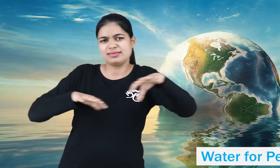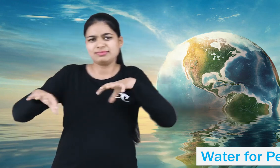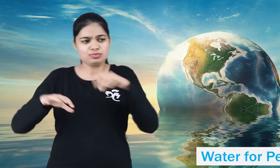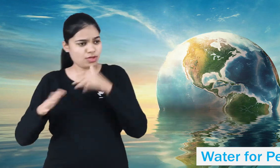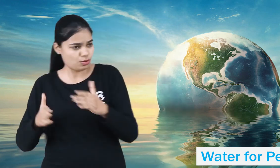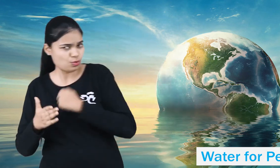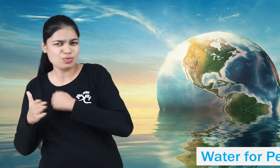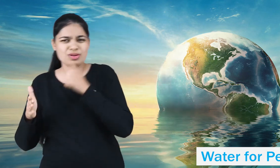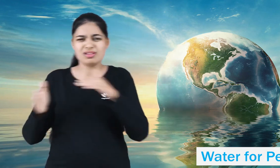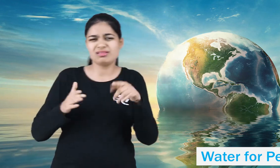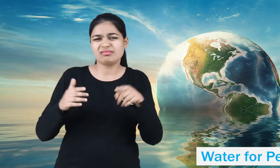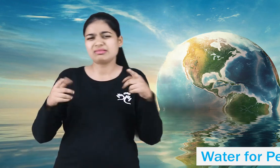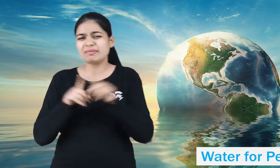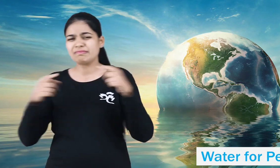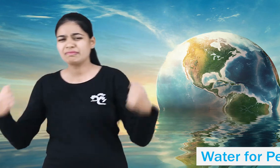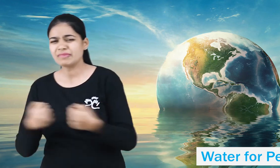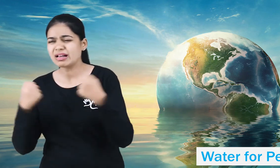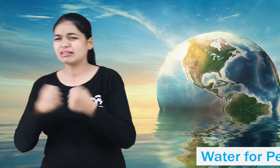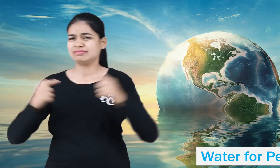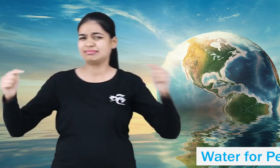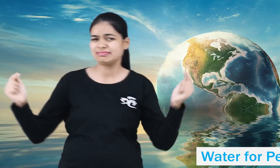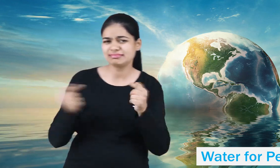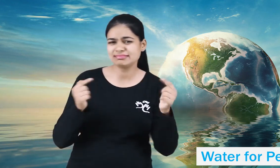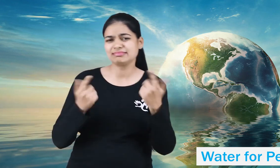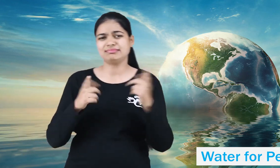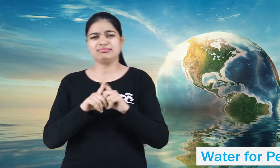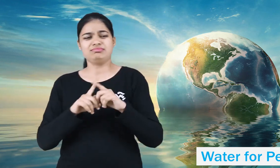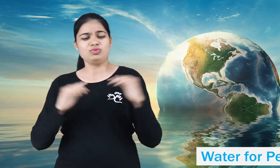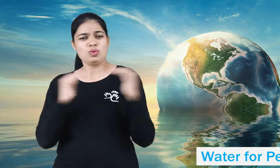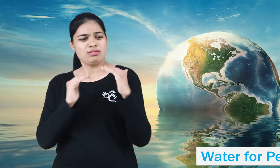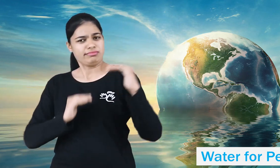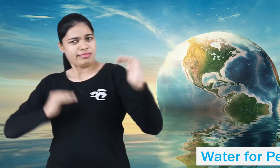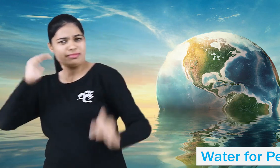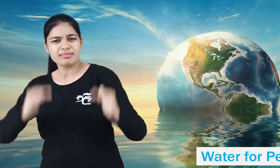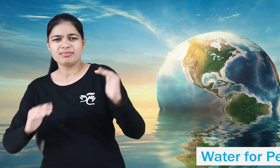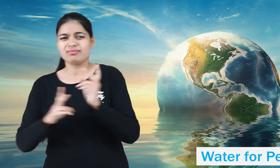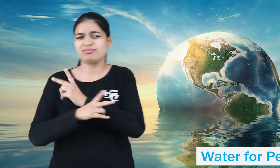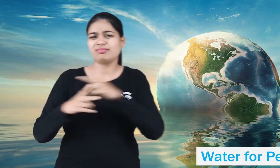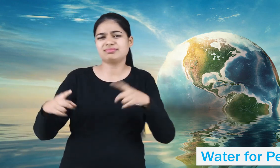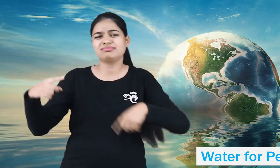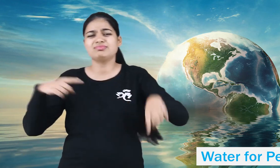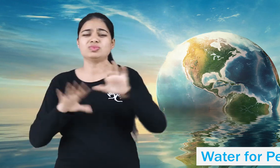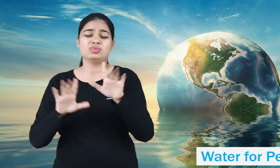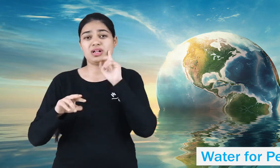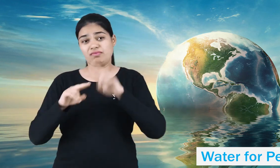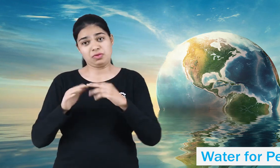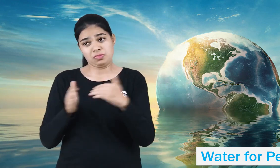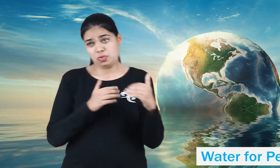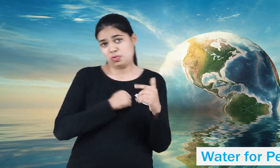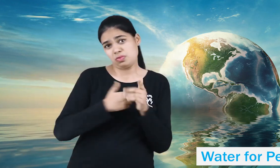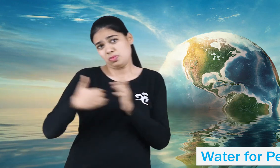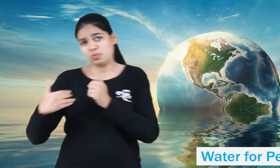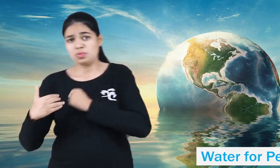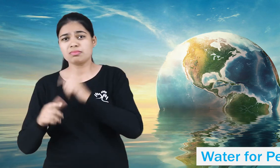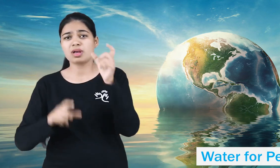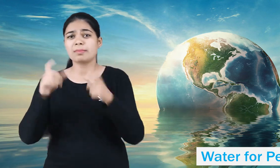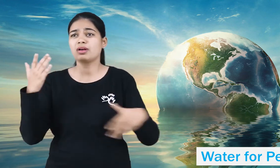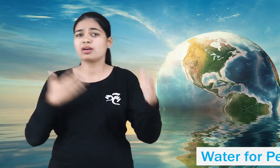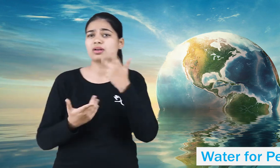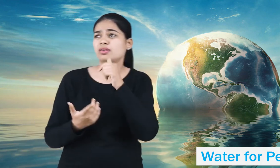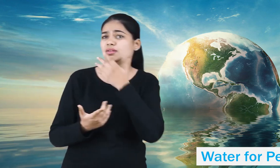creating a conflict. Due to this, we are facing devastating suffrage and this theme emphasizes on unity around